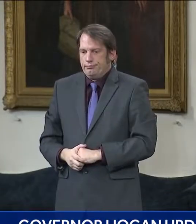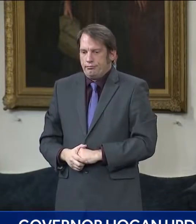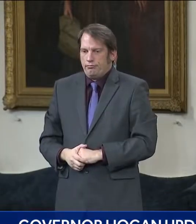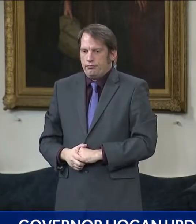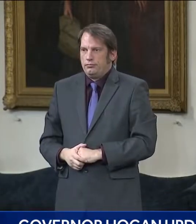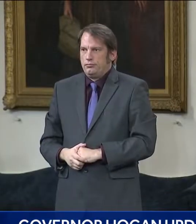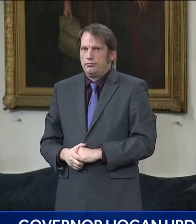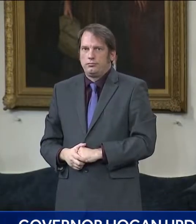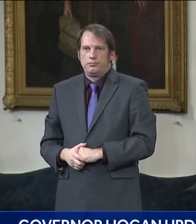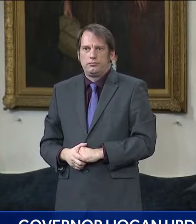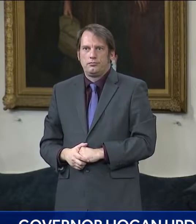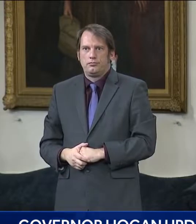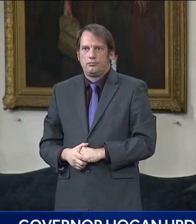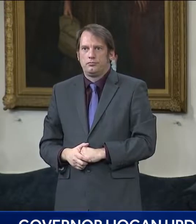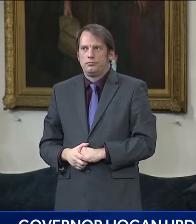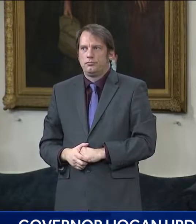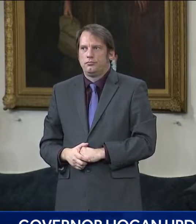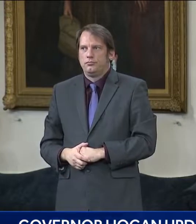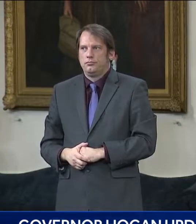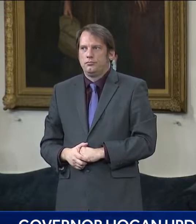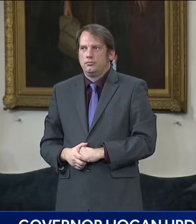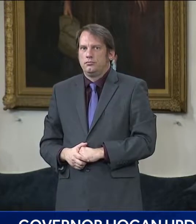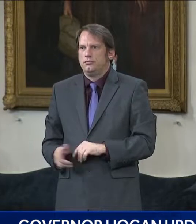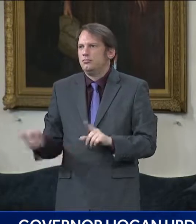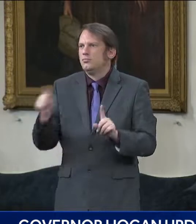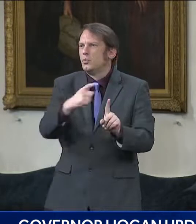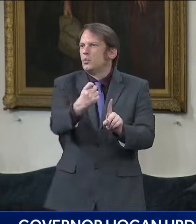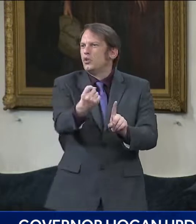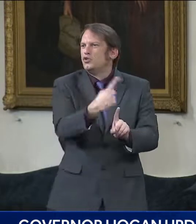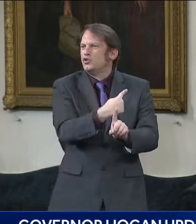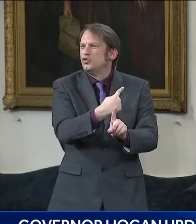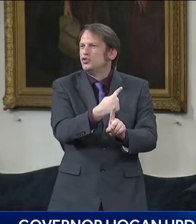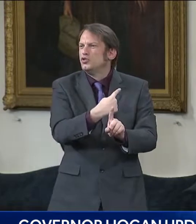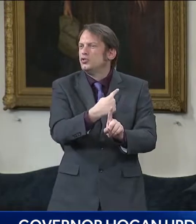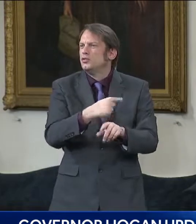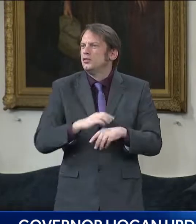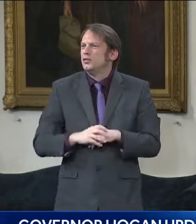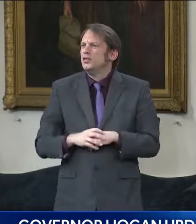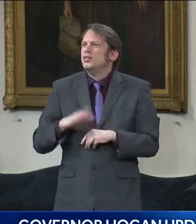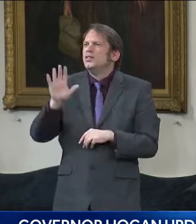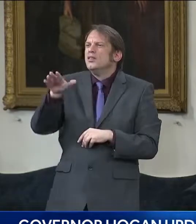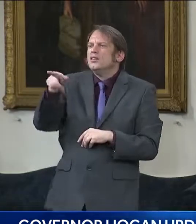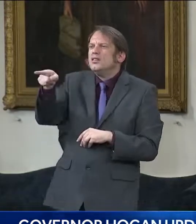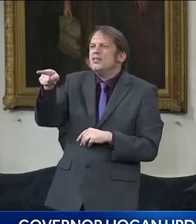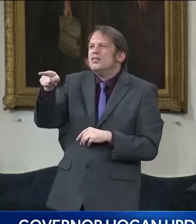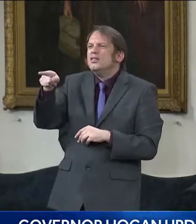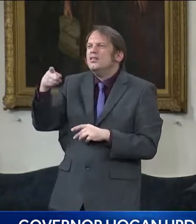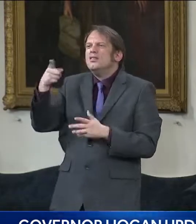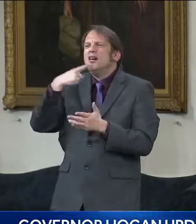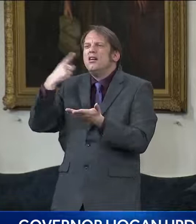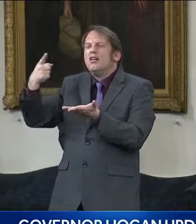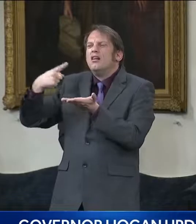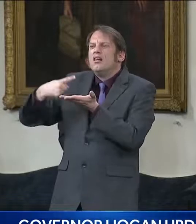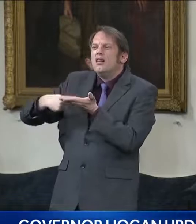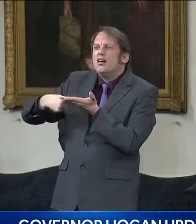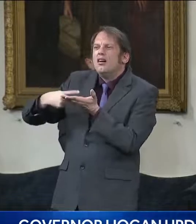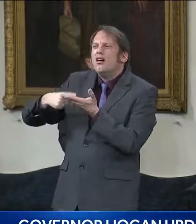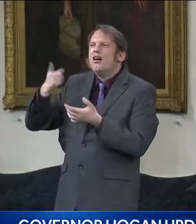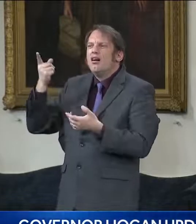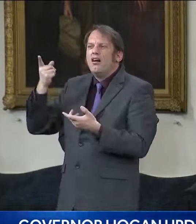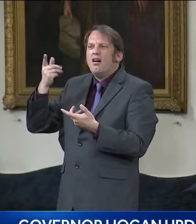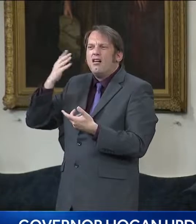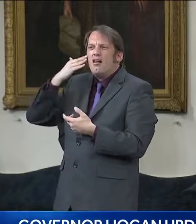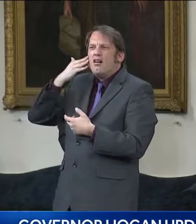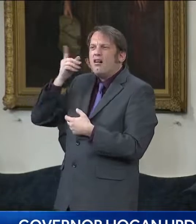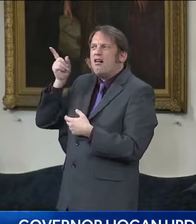Governor, you talked about the fact that the governor saying that we're getting more vaccine by the end of the month. What have